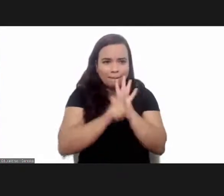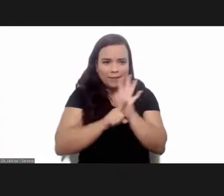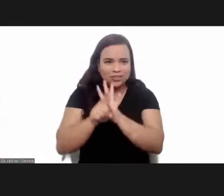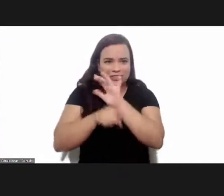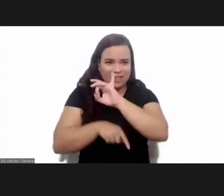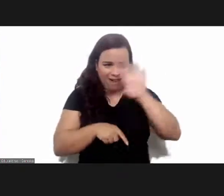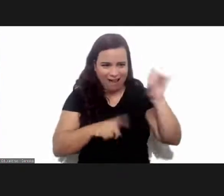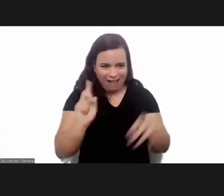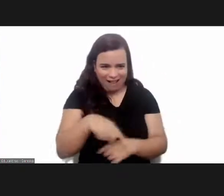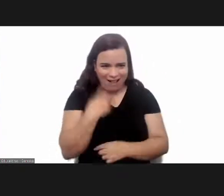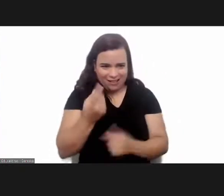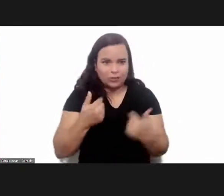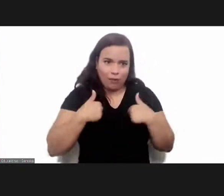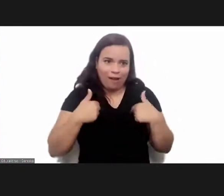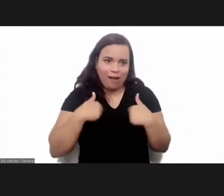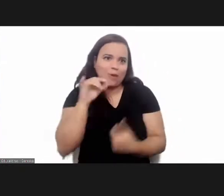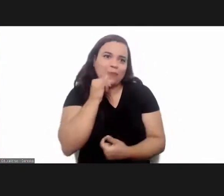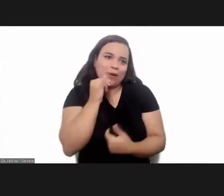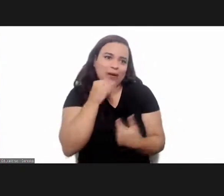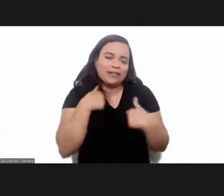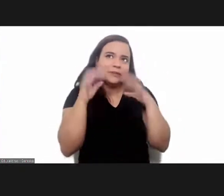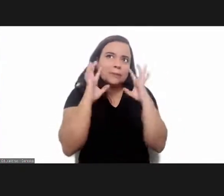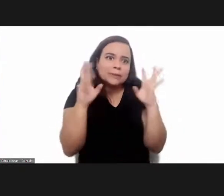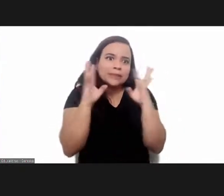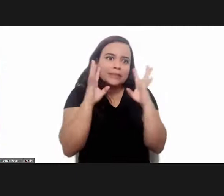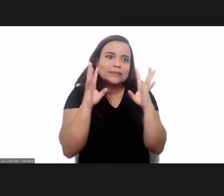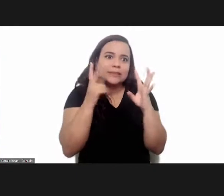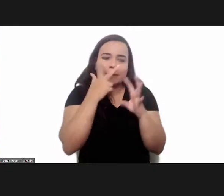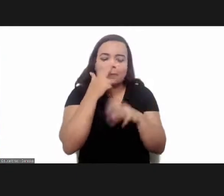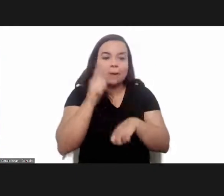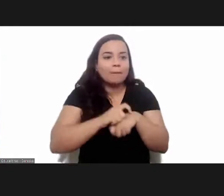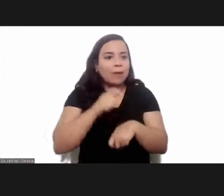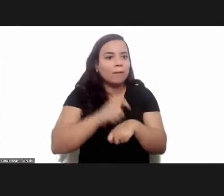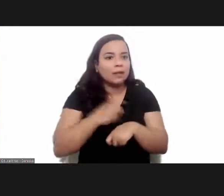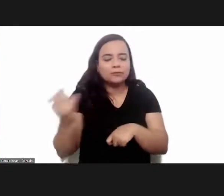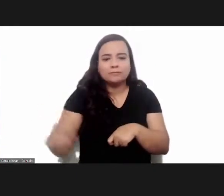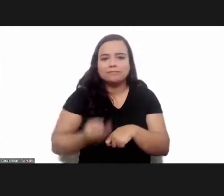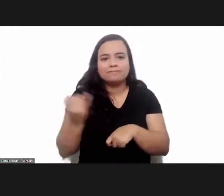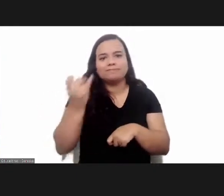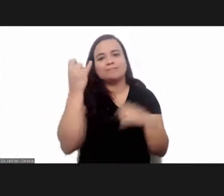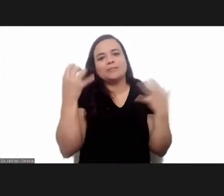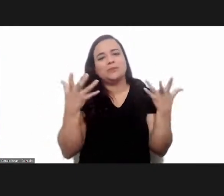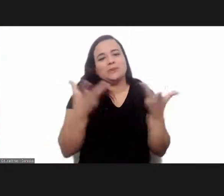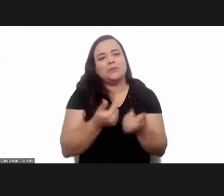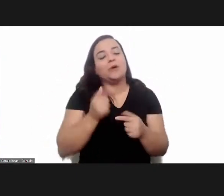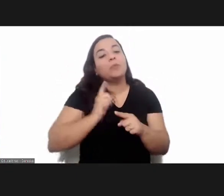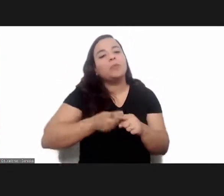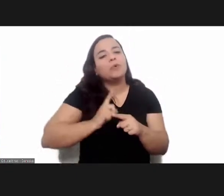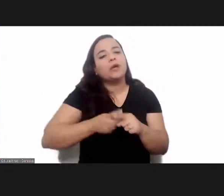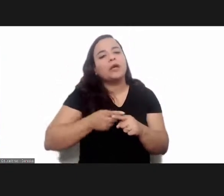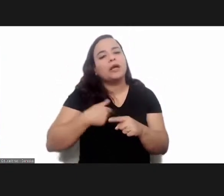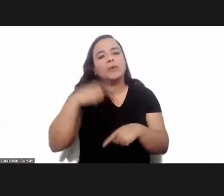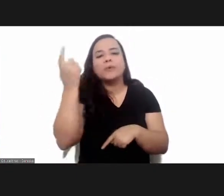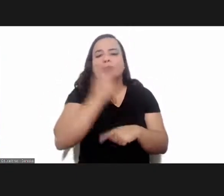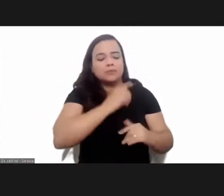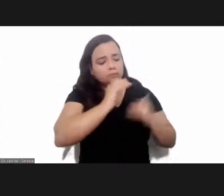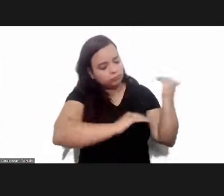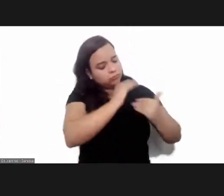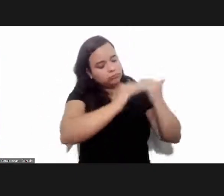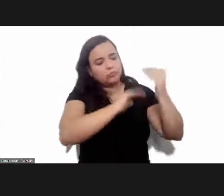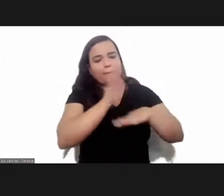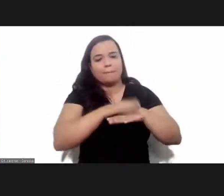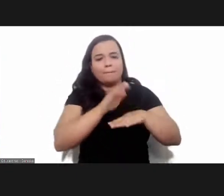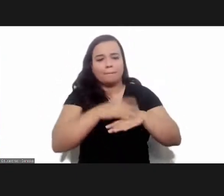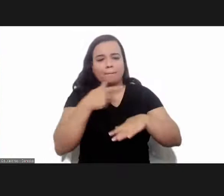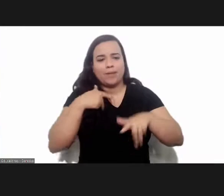researchers here and i specifically it was a time a great time because i was able to uh